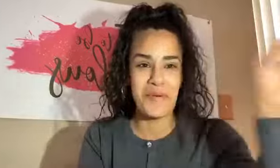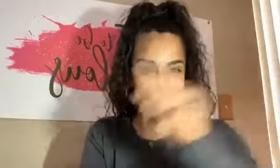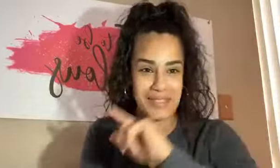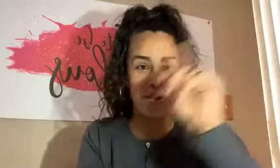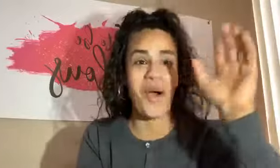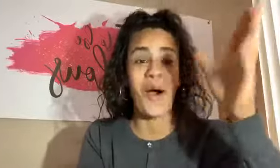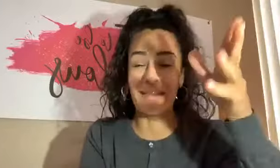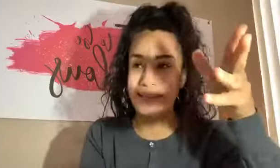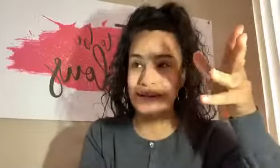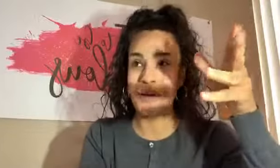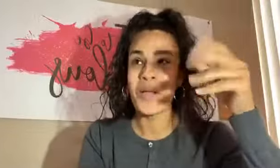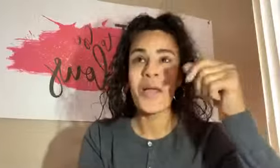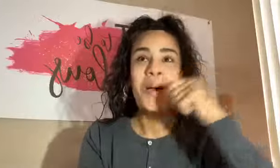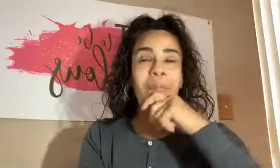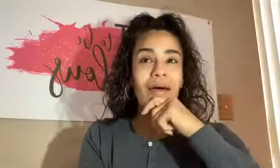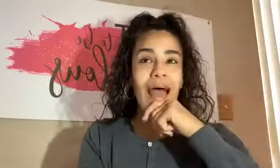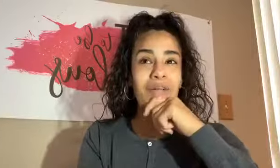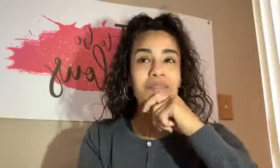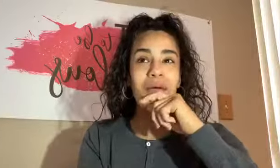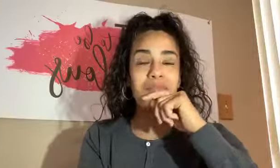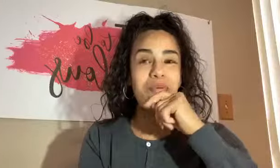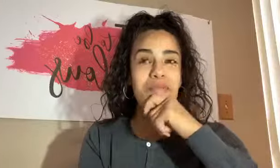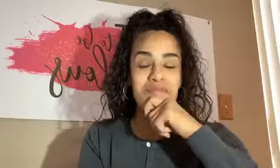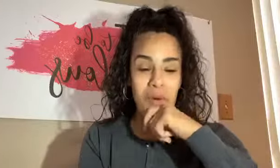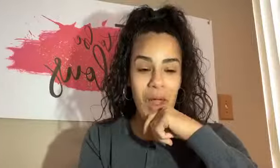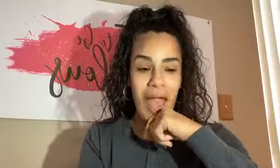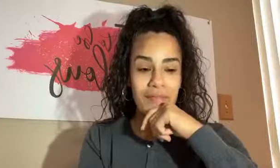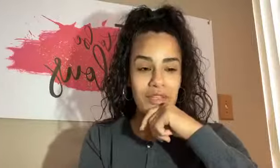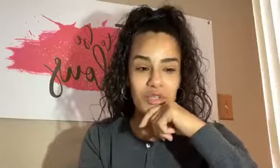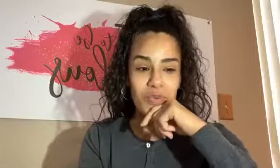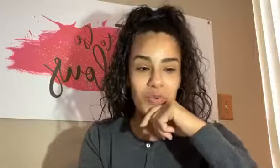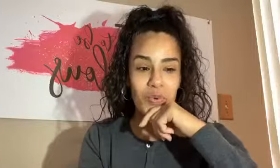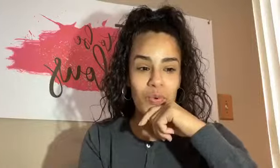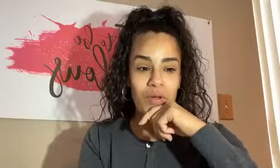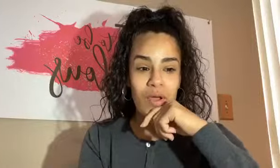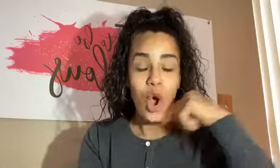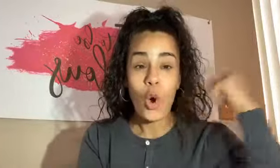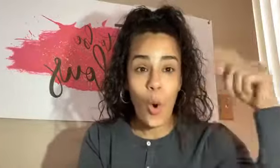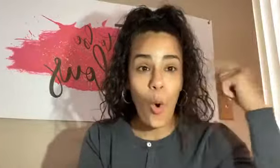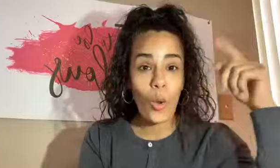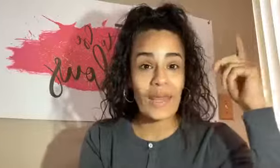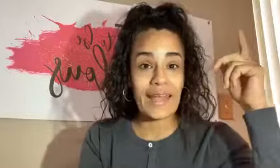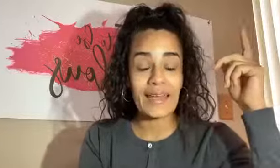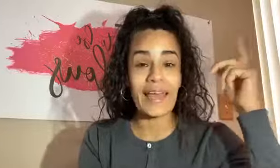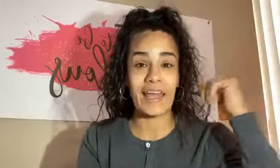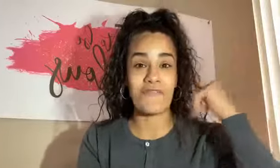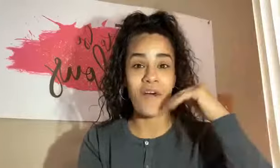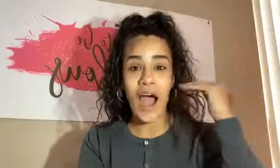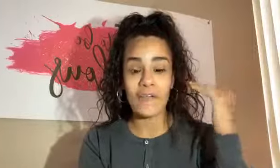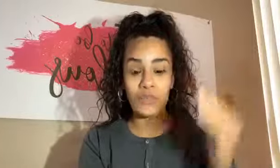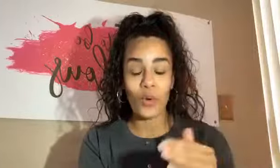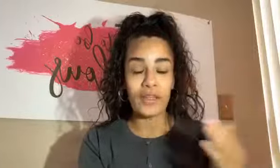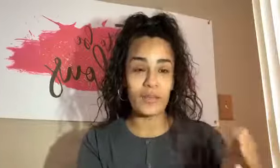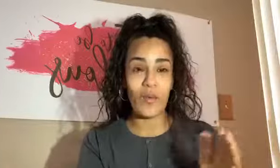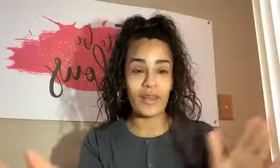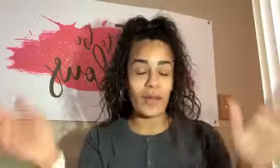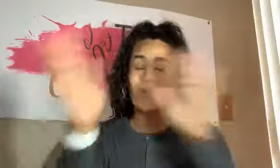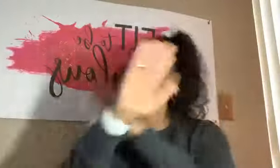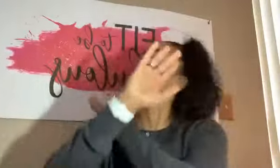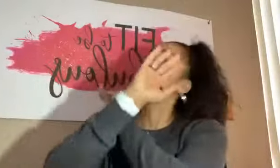boss is not on here. But I remember before having to call in like at 5.30 in the morning, like when I knew